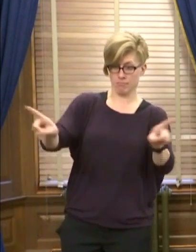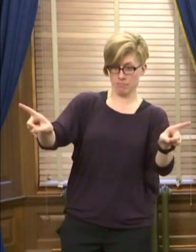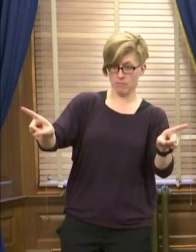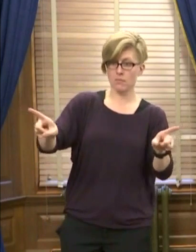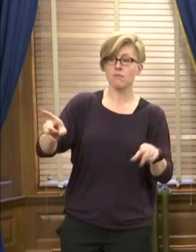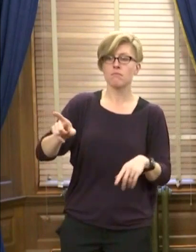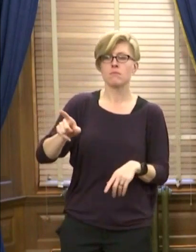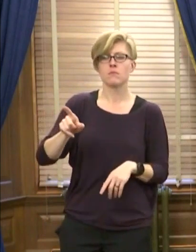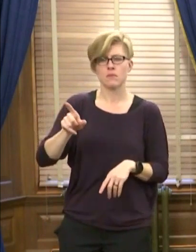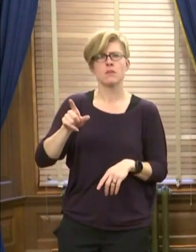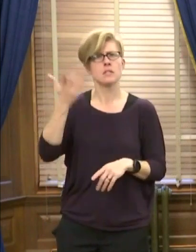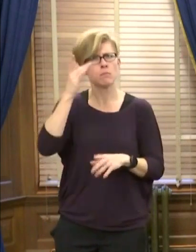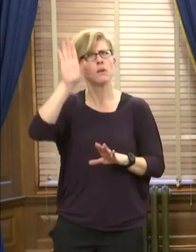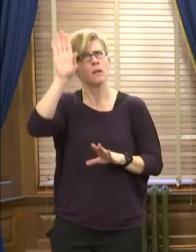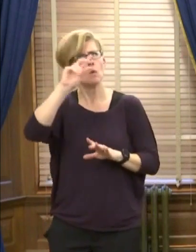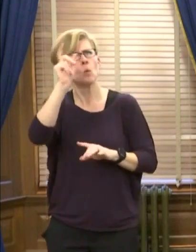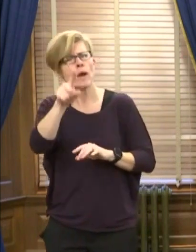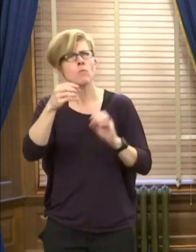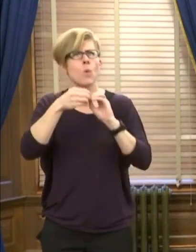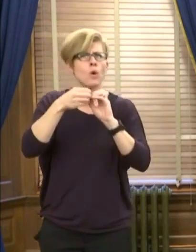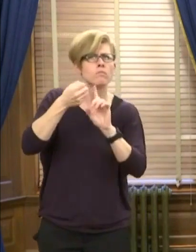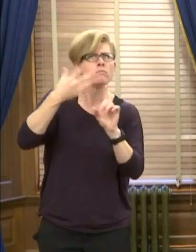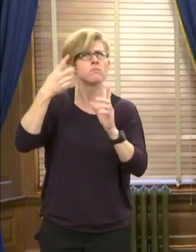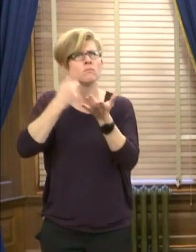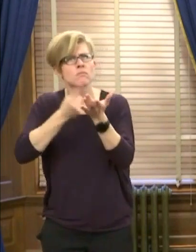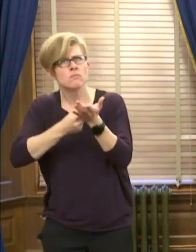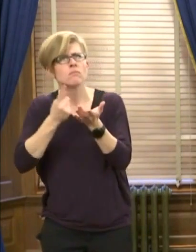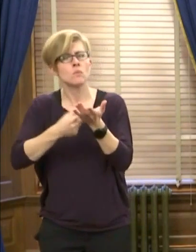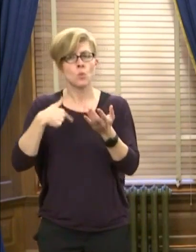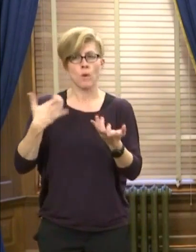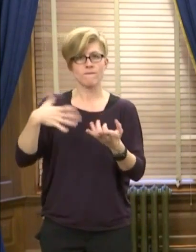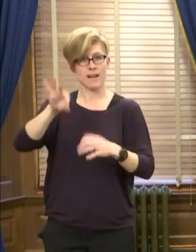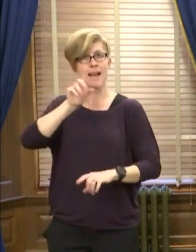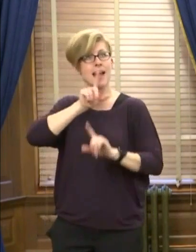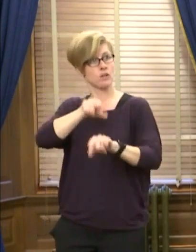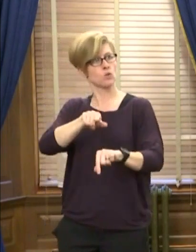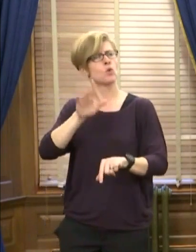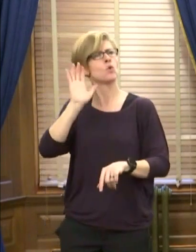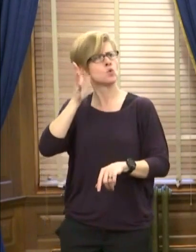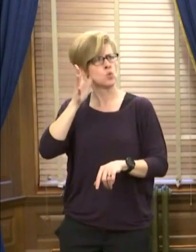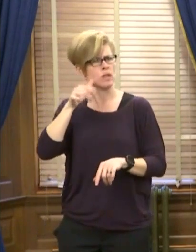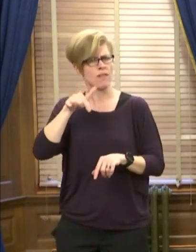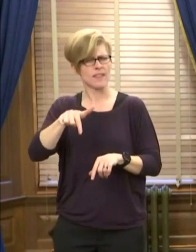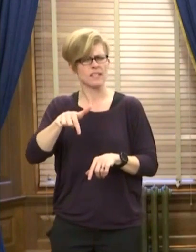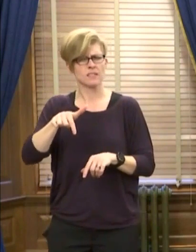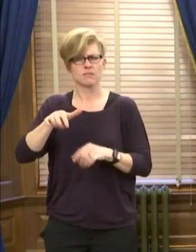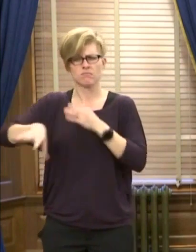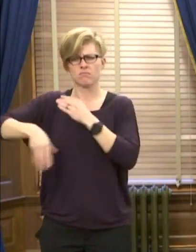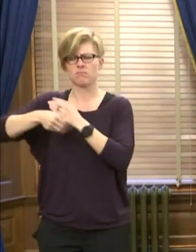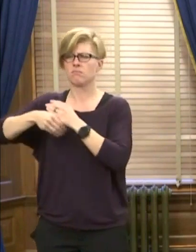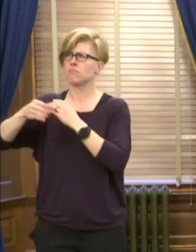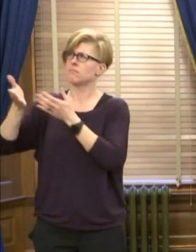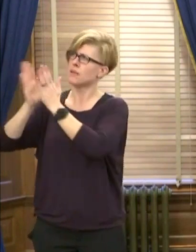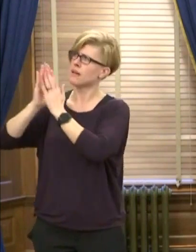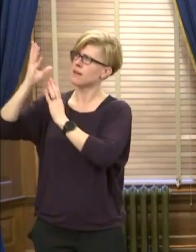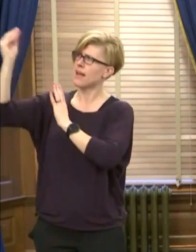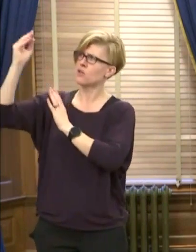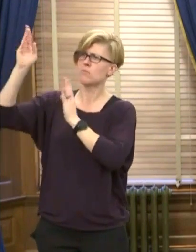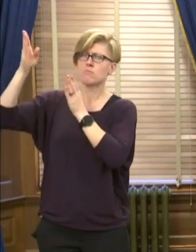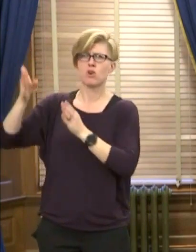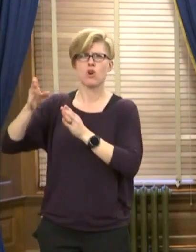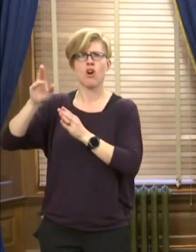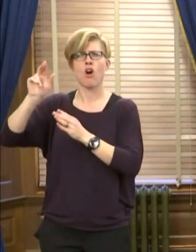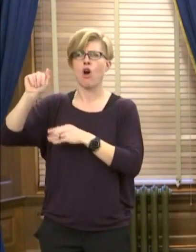that there are questions that people have. We want to answer those questions, so we will have this external audit that will